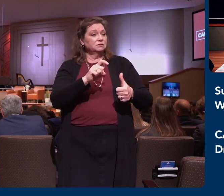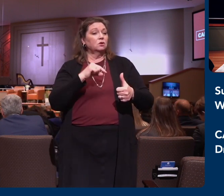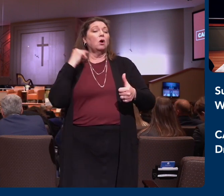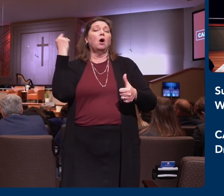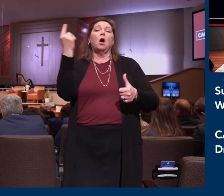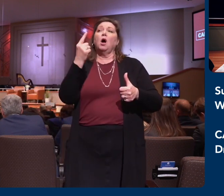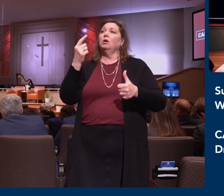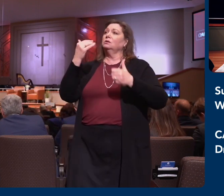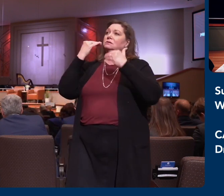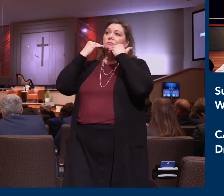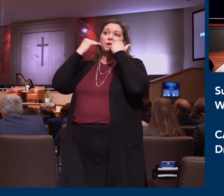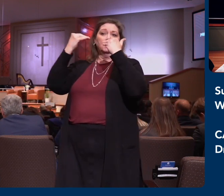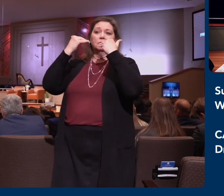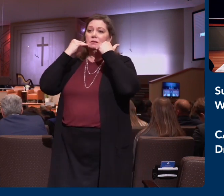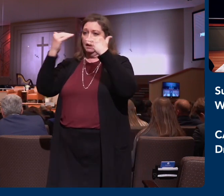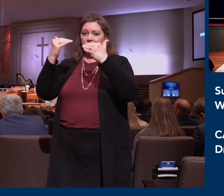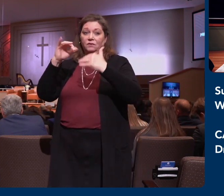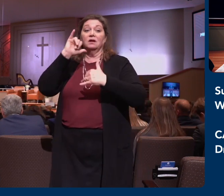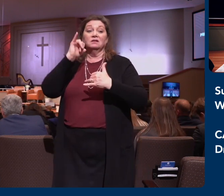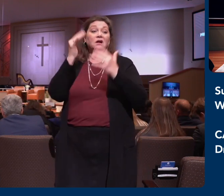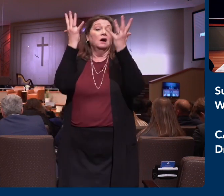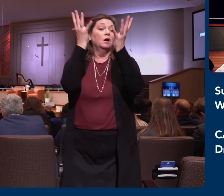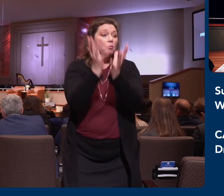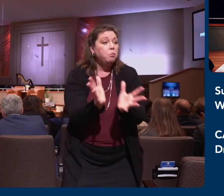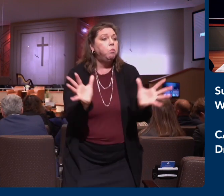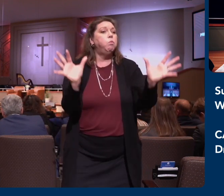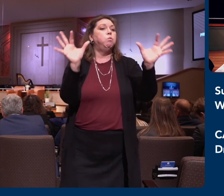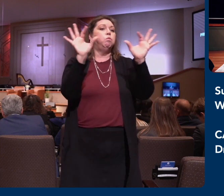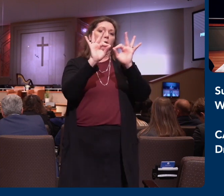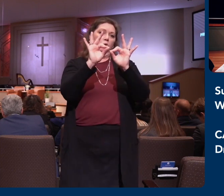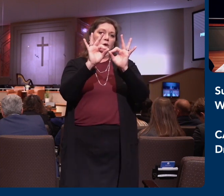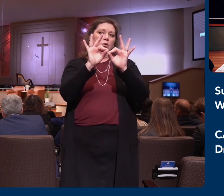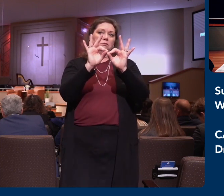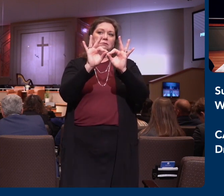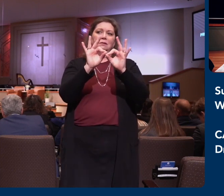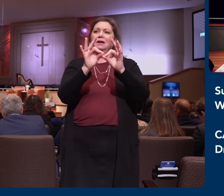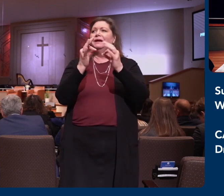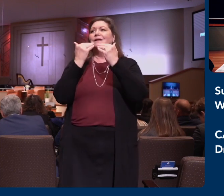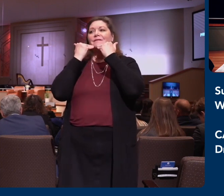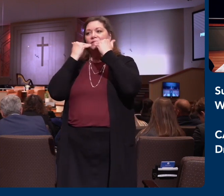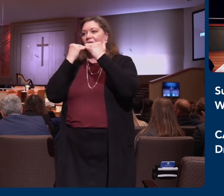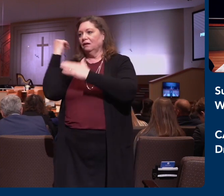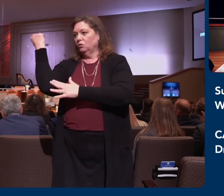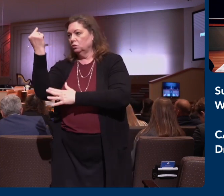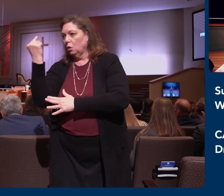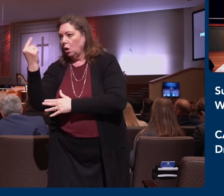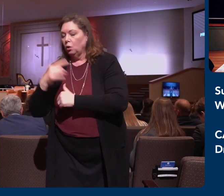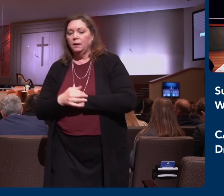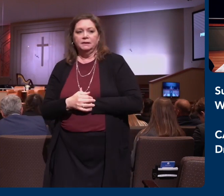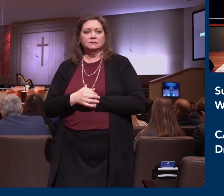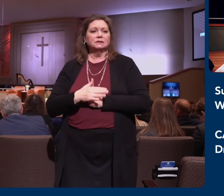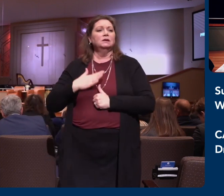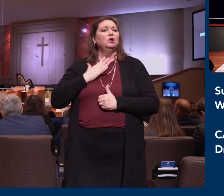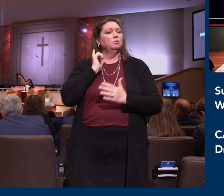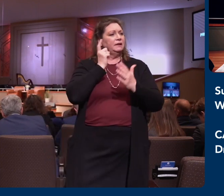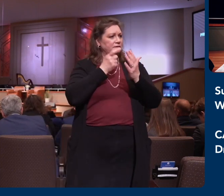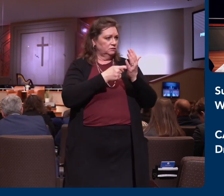must prioritize thankfulness. And we've already read verses 1 through 7 by way of introduction, but I want you to look back with me if you would.